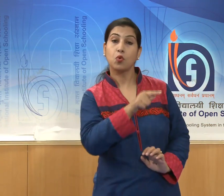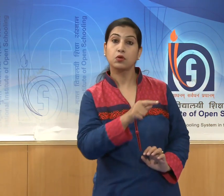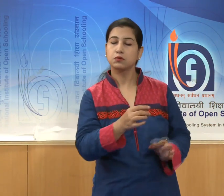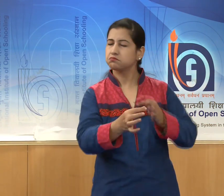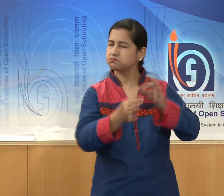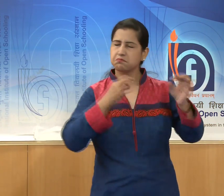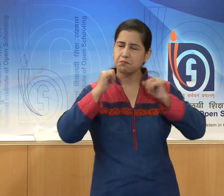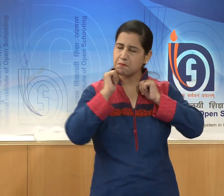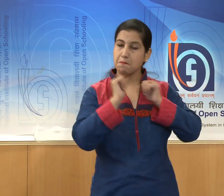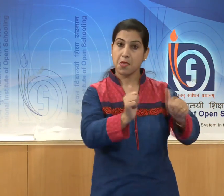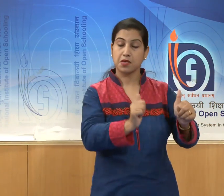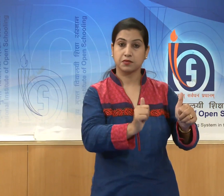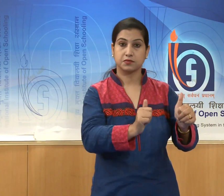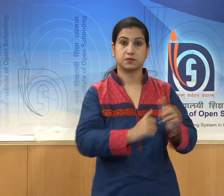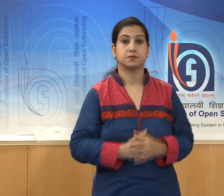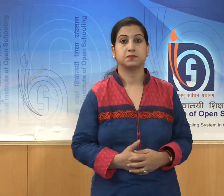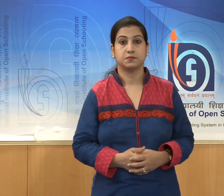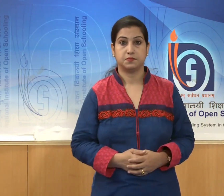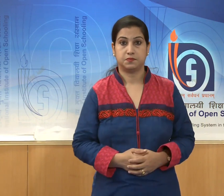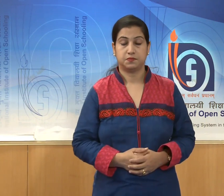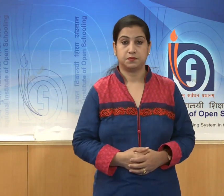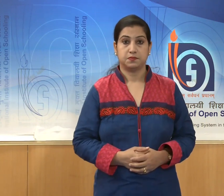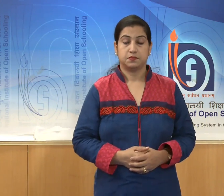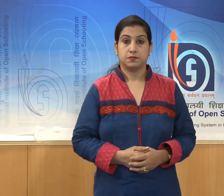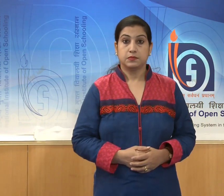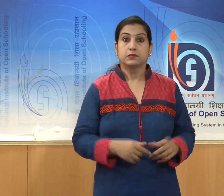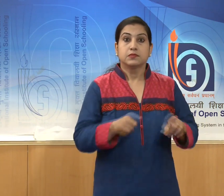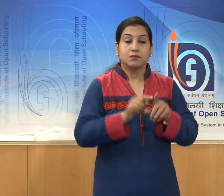polished quality.